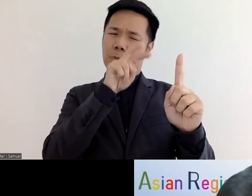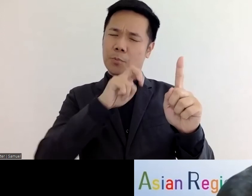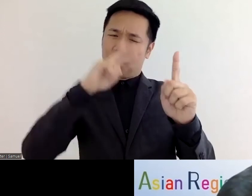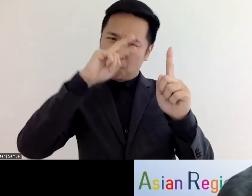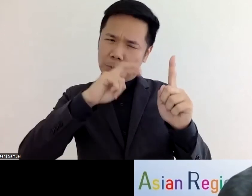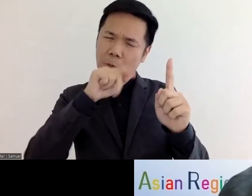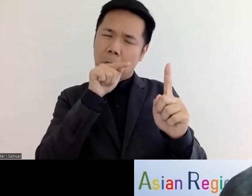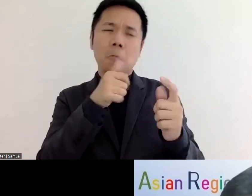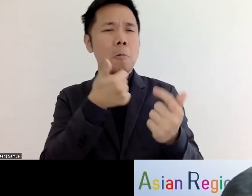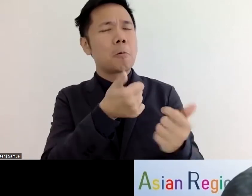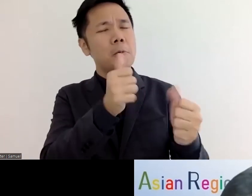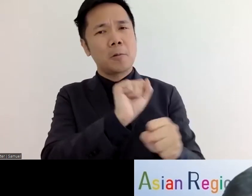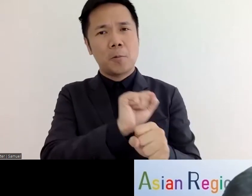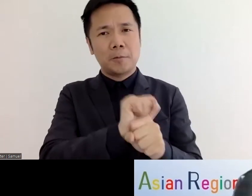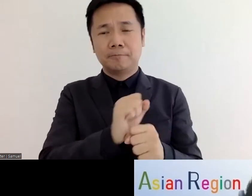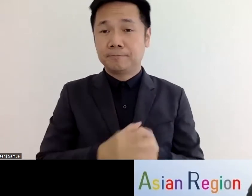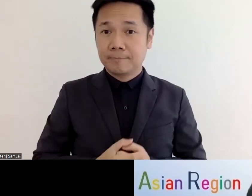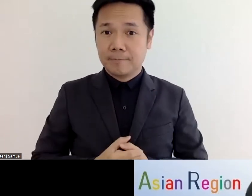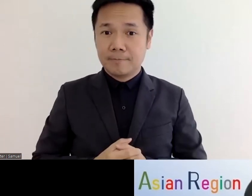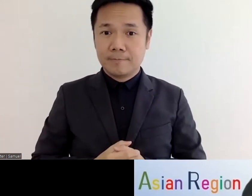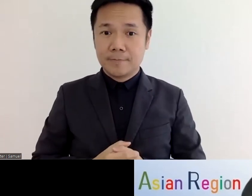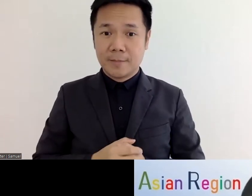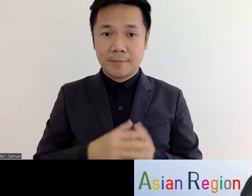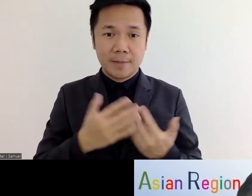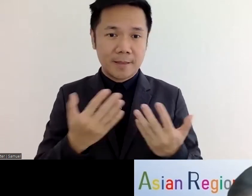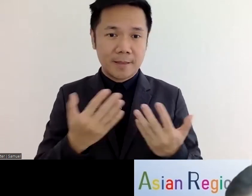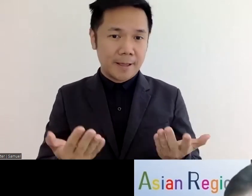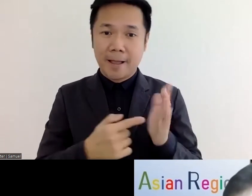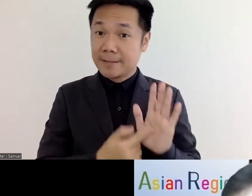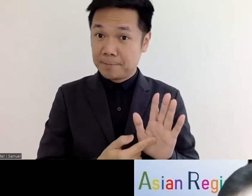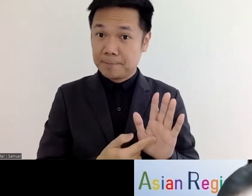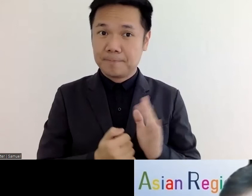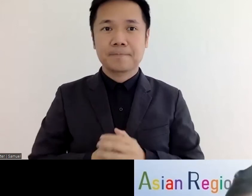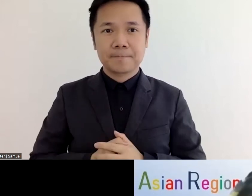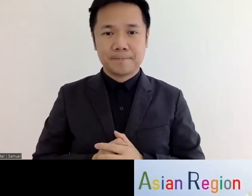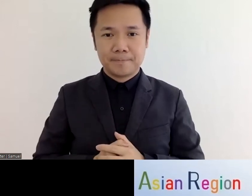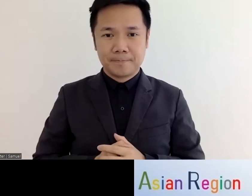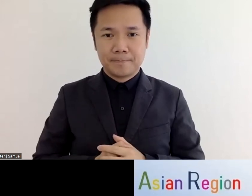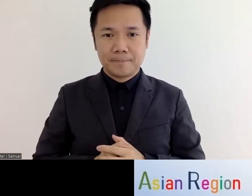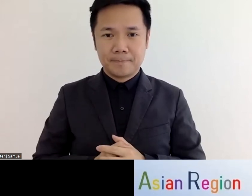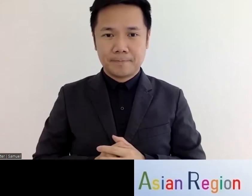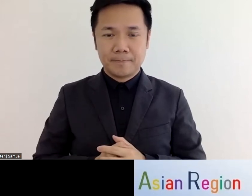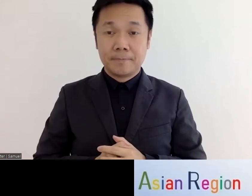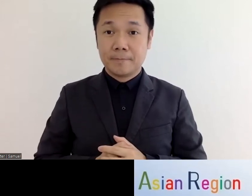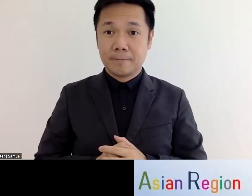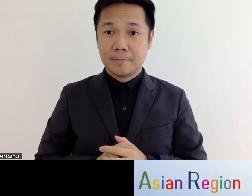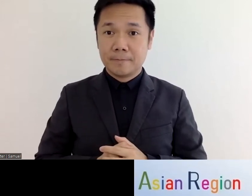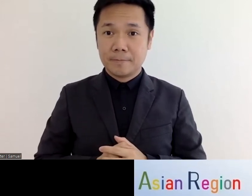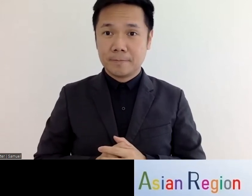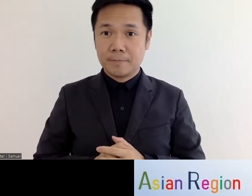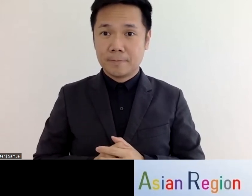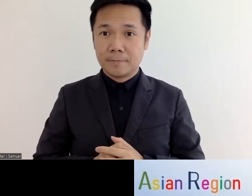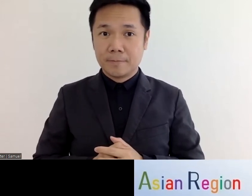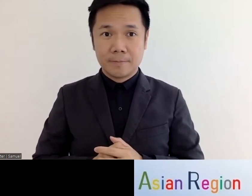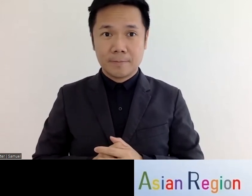can do based like a person can do the job like where there is no uh